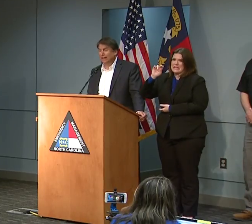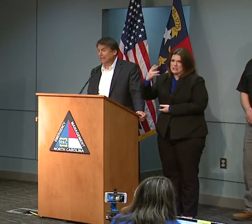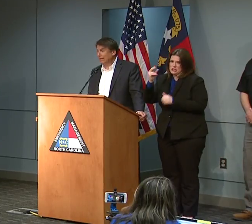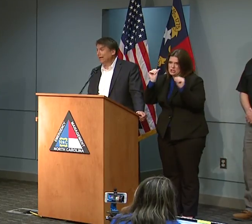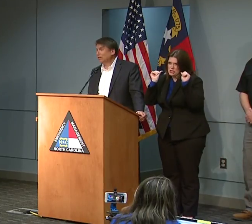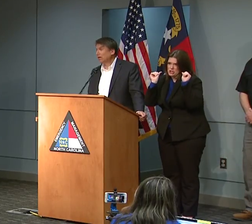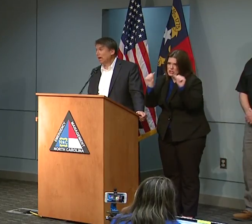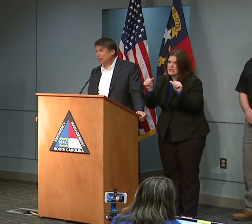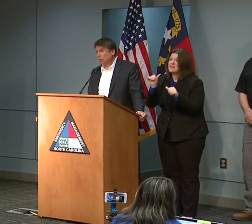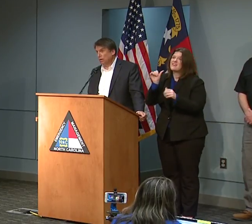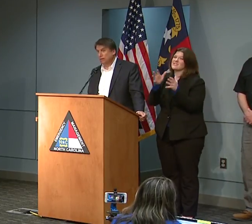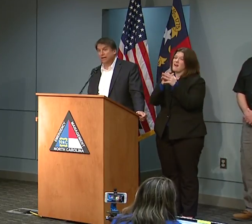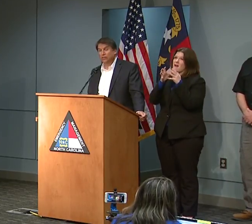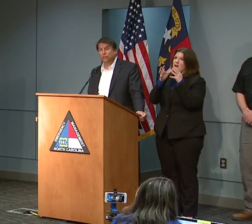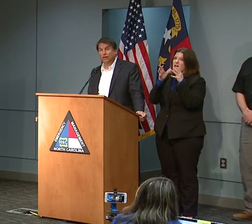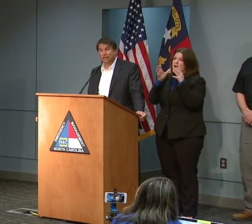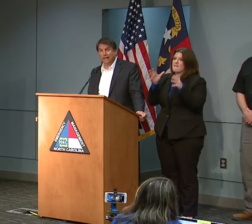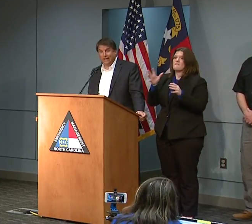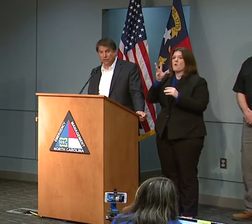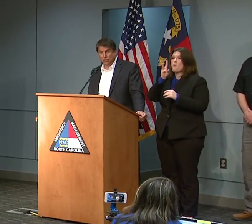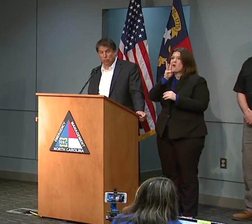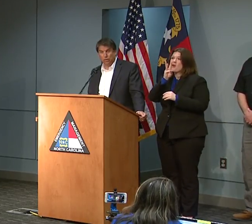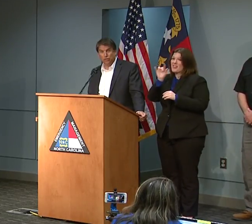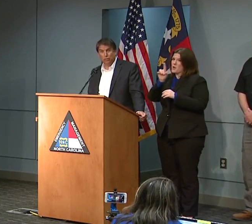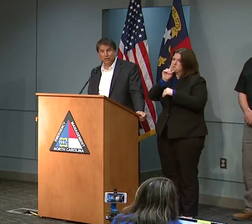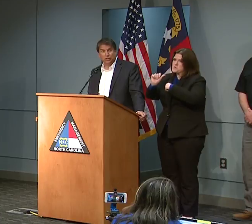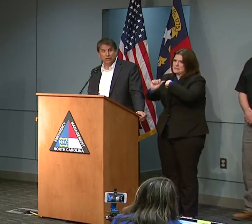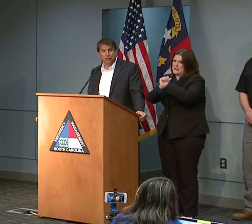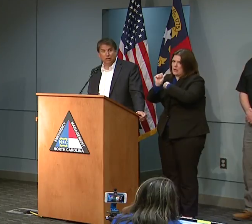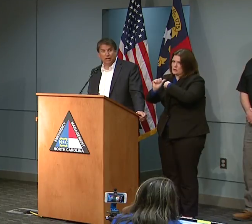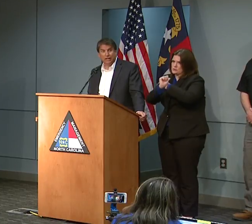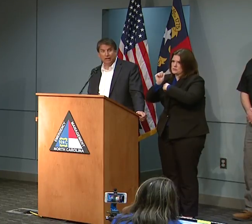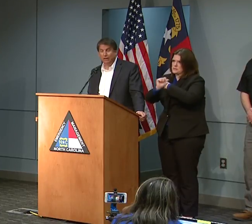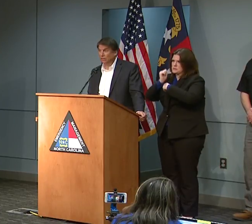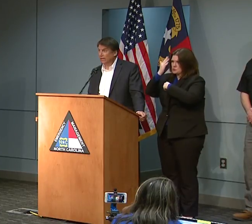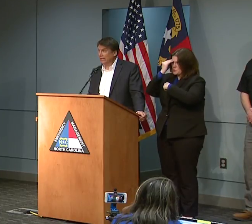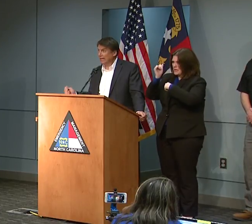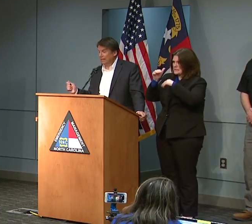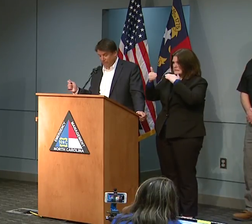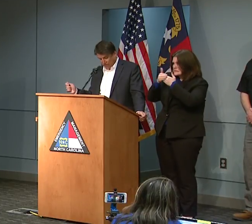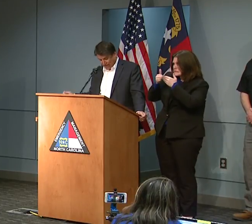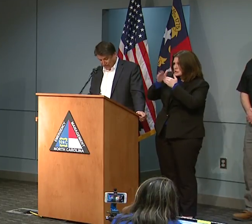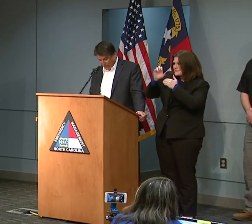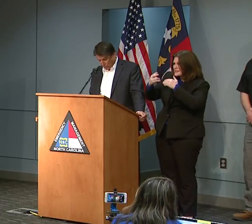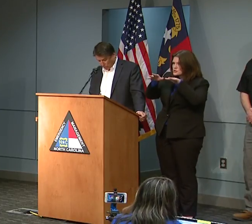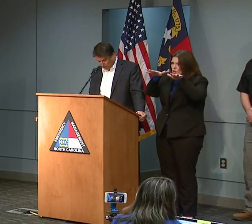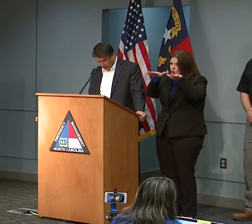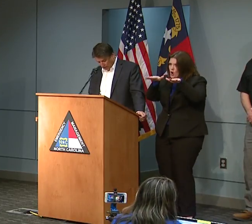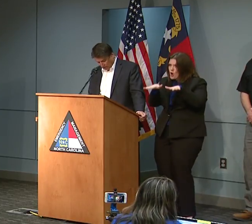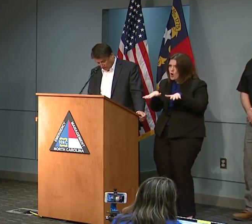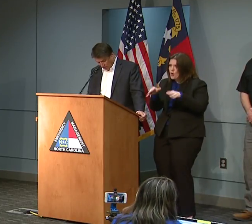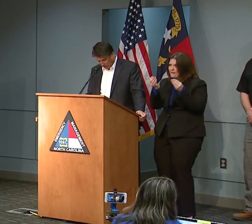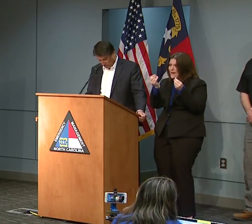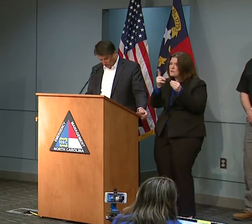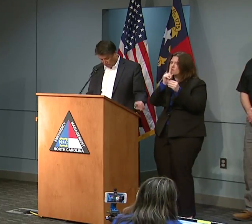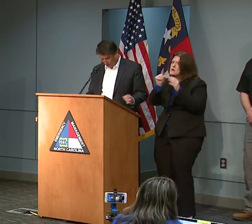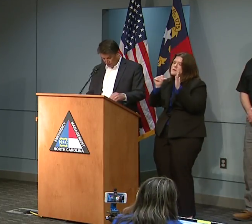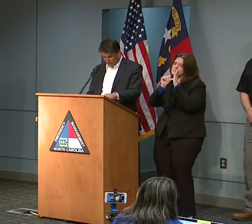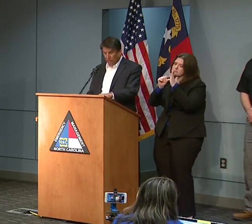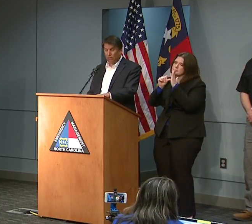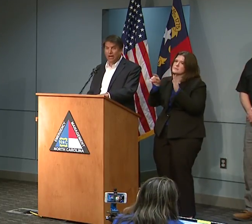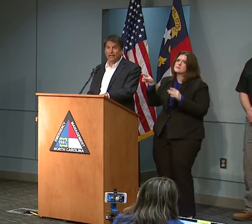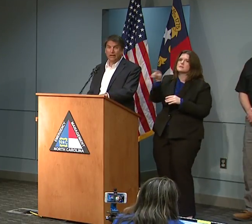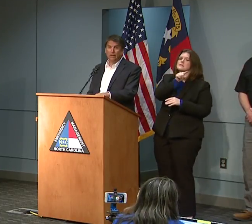And I'll tell you, that's a lot of water, and it's very dangerous water, especially in low-lying areas, and I can't emphasize that more to citizens,